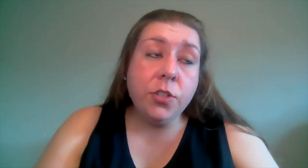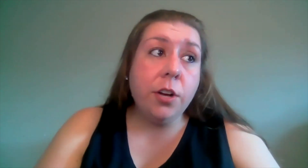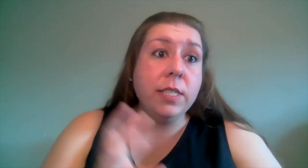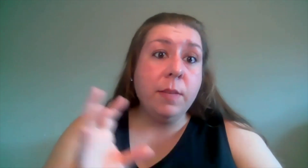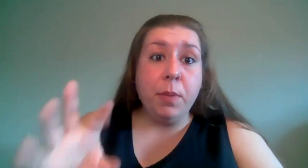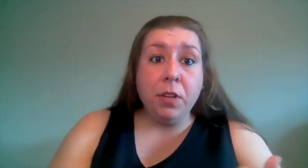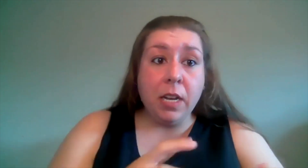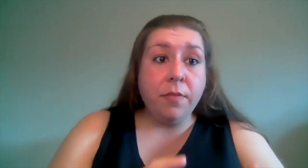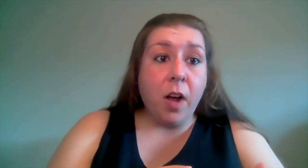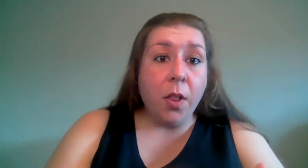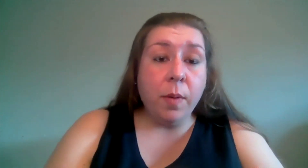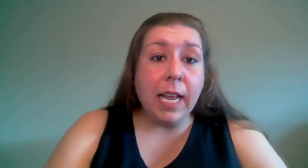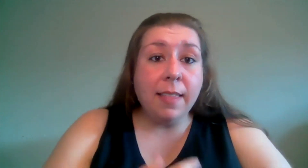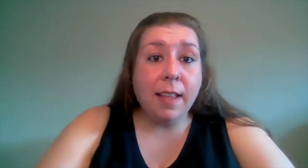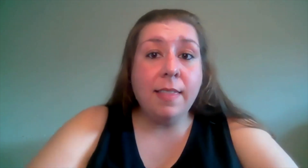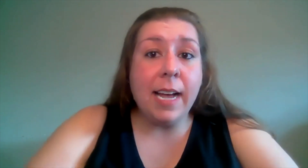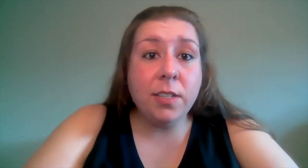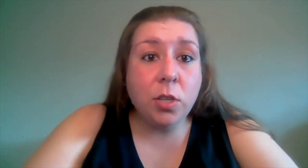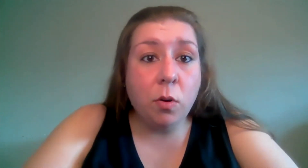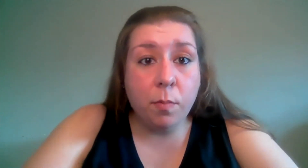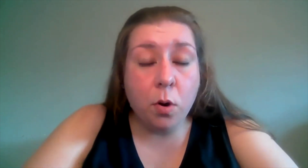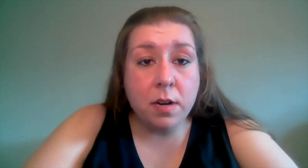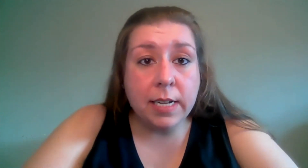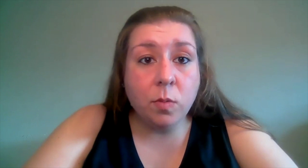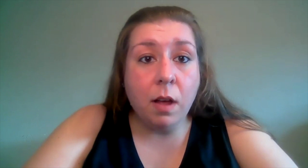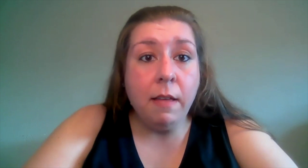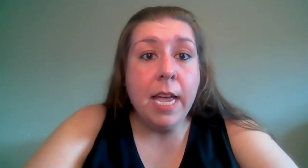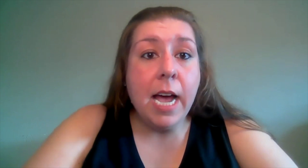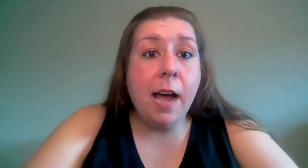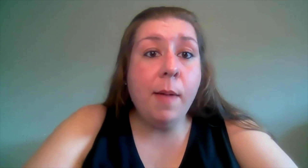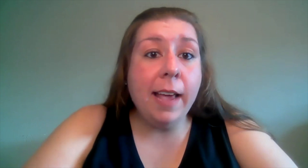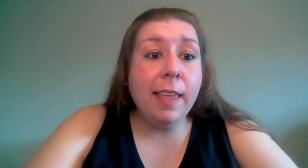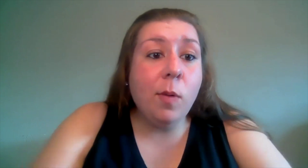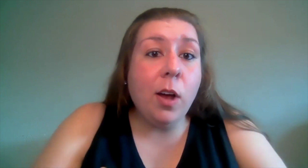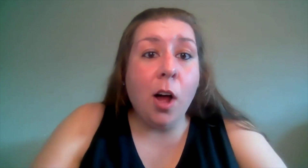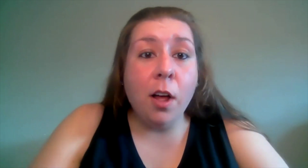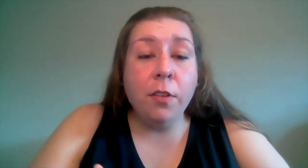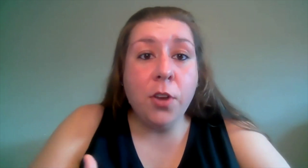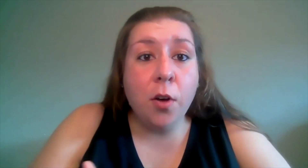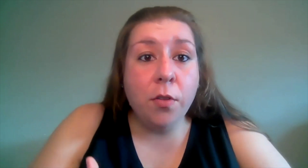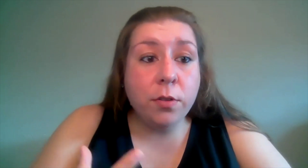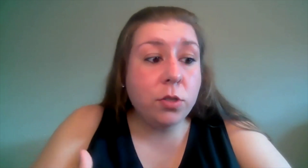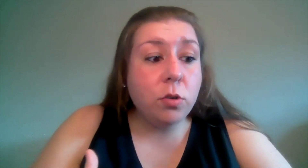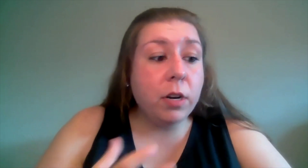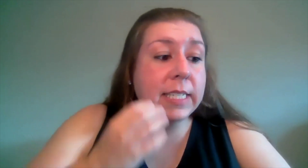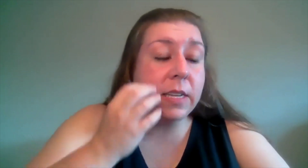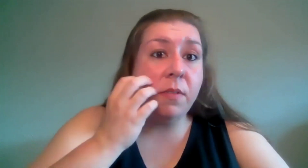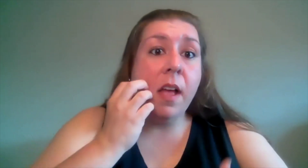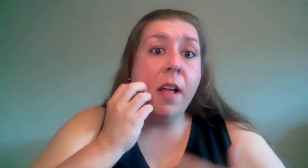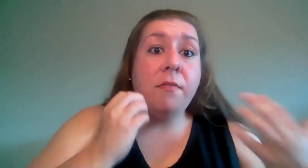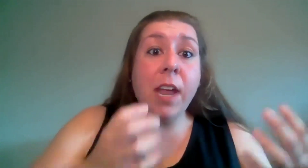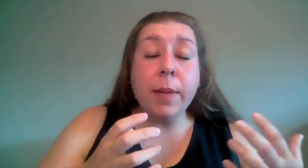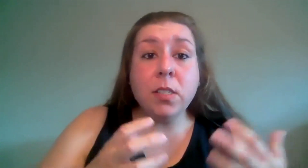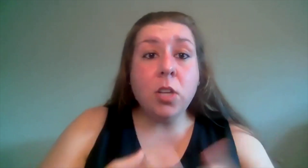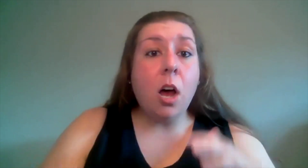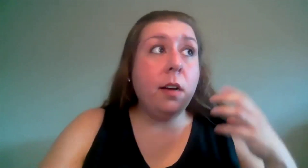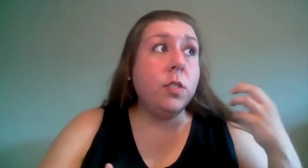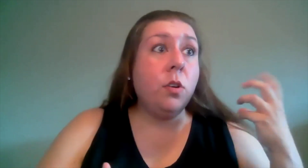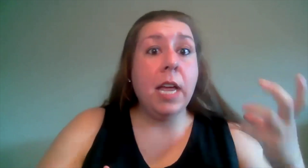shows and building a following i think that that is so important as well um i think we all know those stories of famous songs or